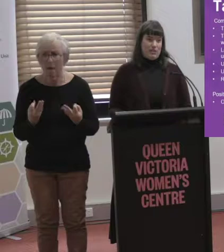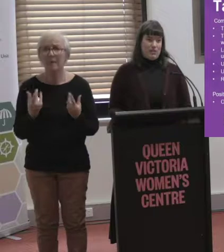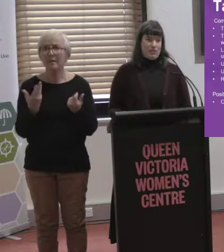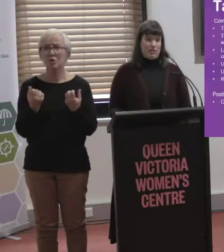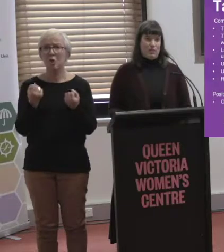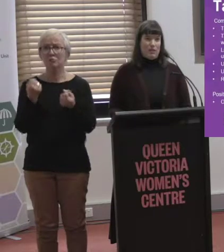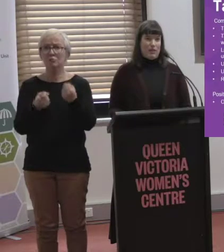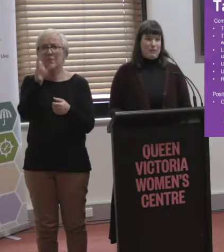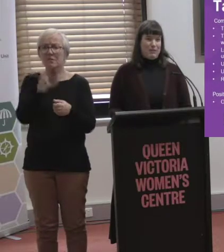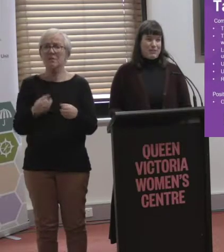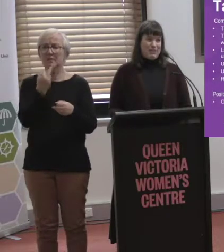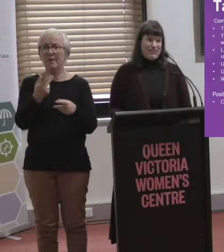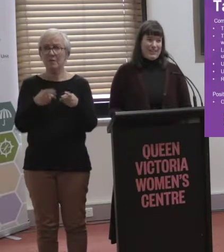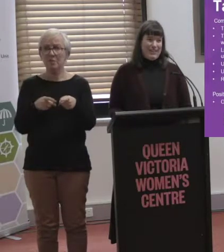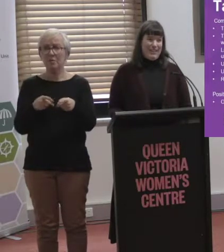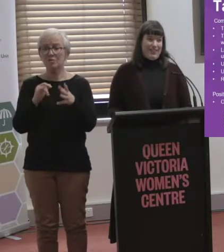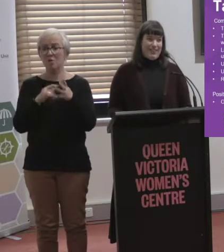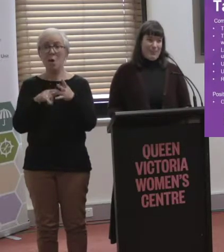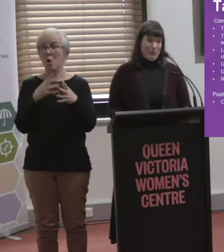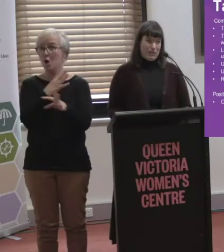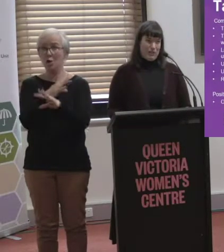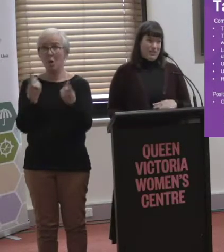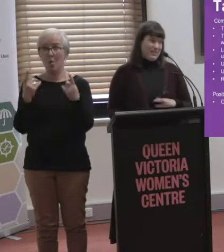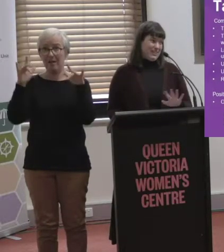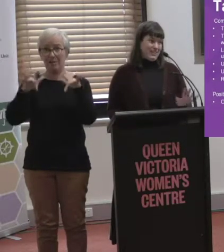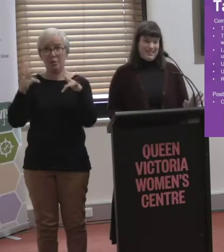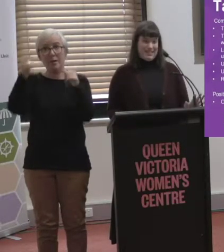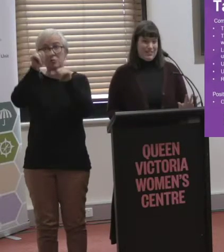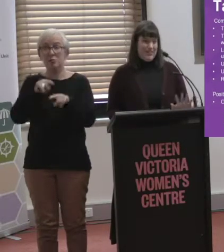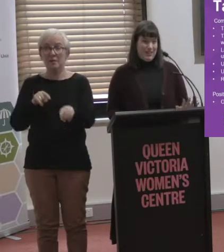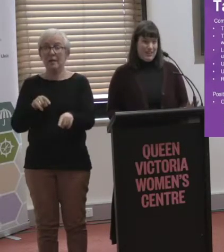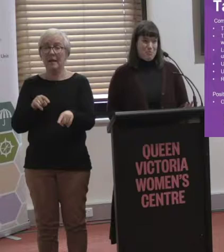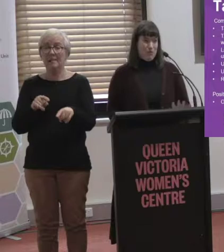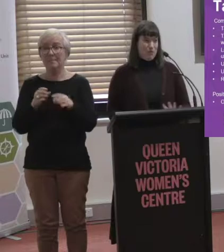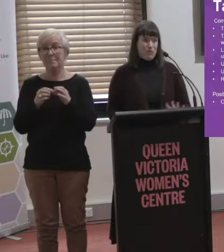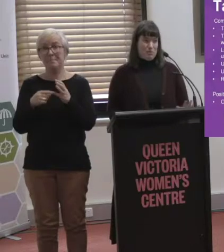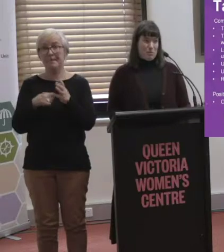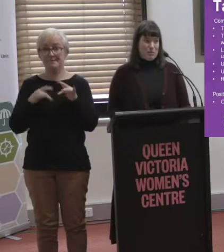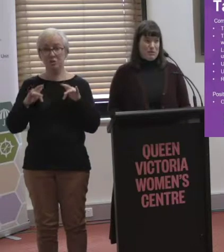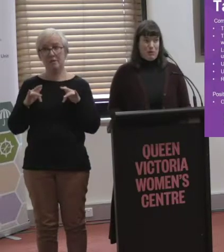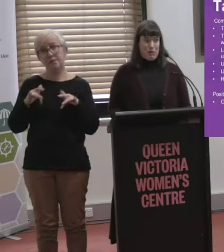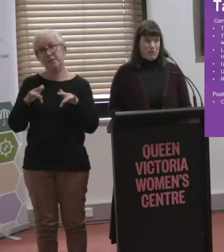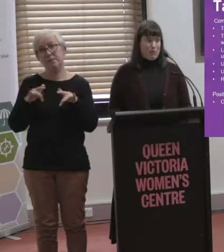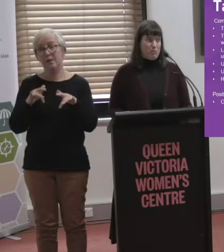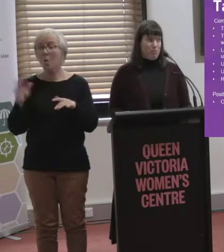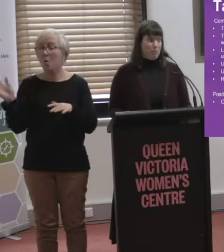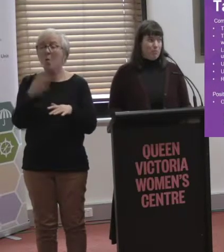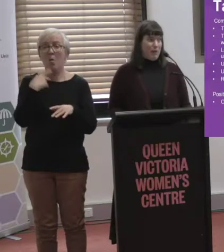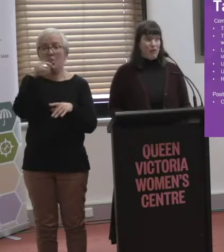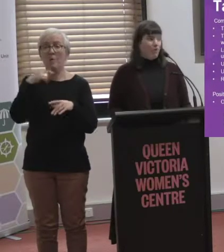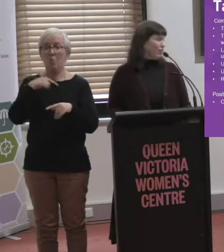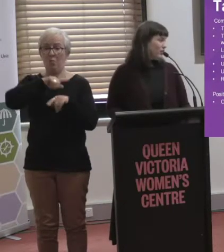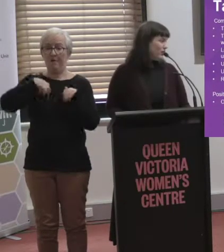Uber Assist because no-one had been able to use it that we'd spoken to. I'm not saying it doesn't exist or there aren't any, but of all those people that we spoke to, which is